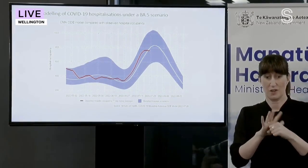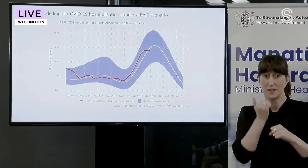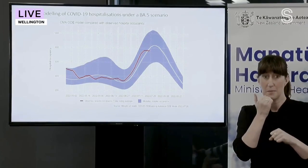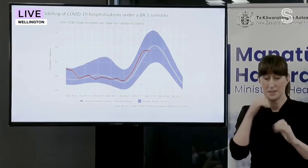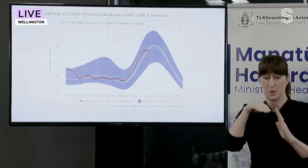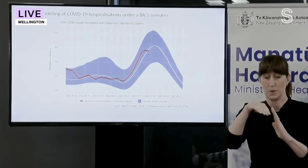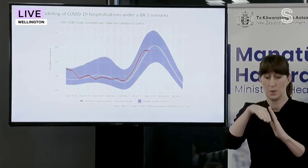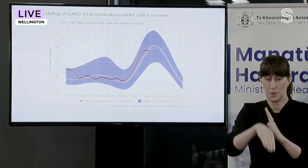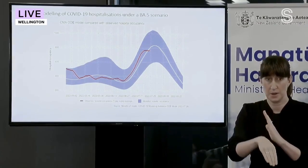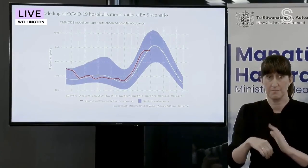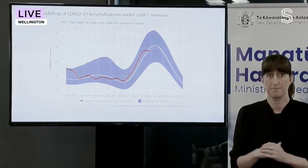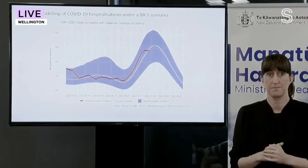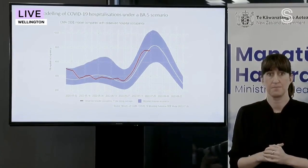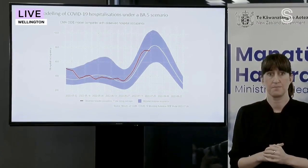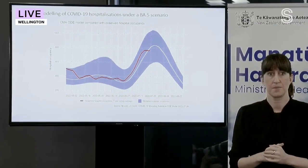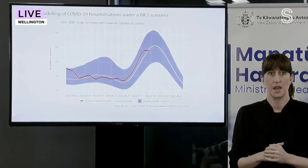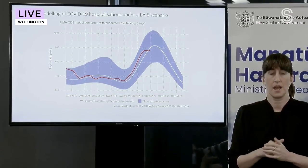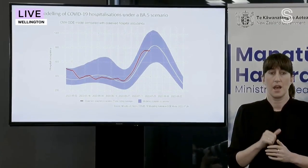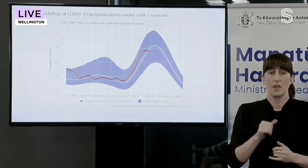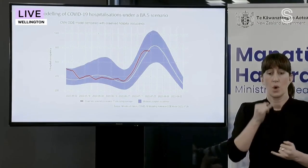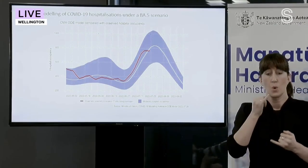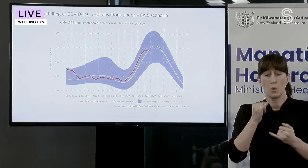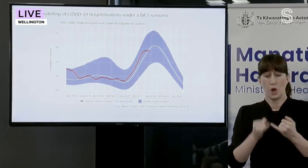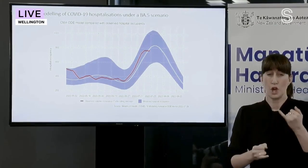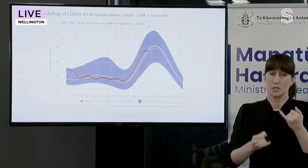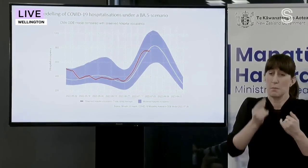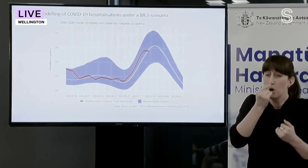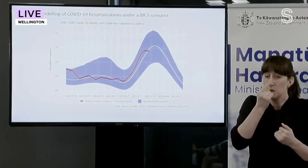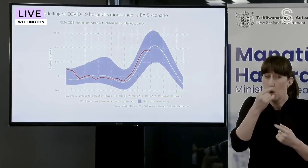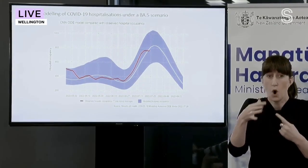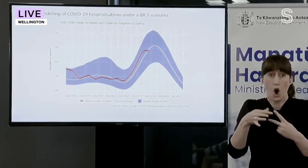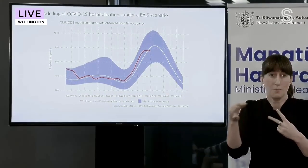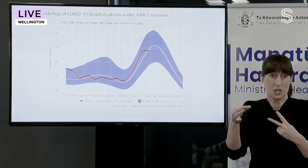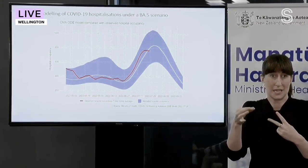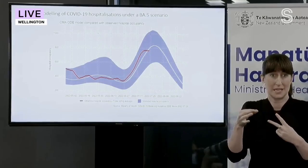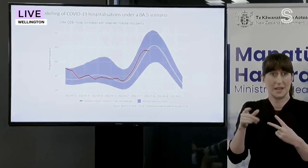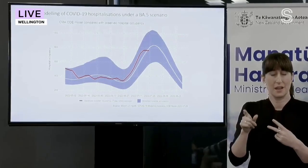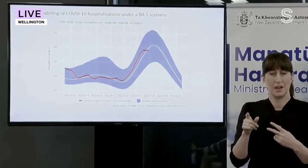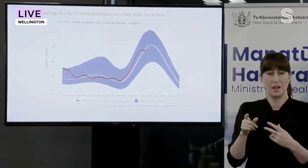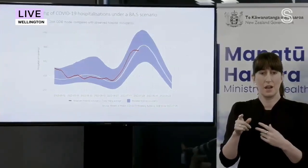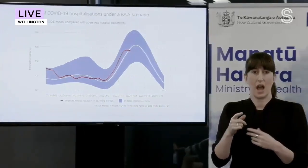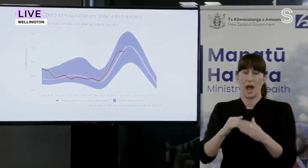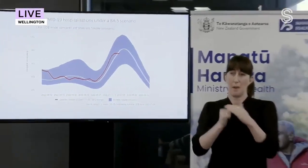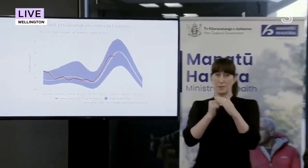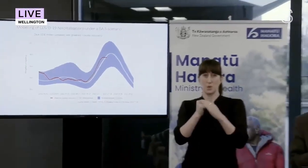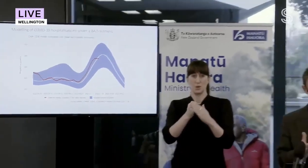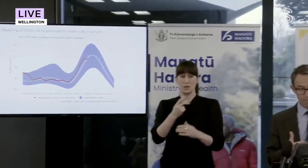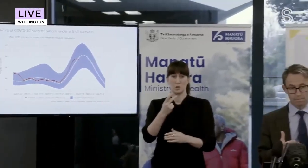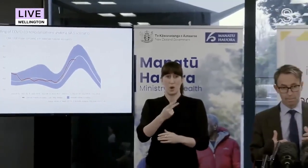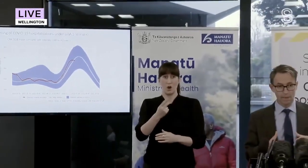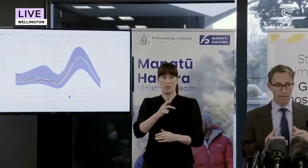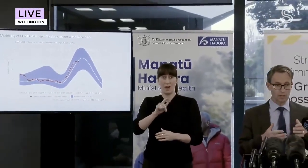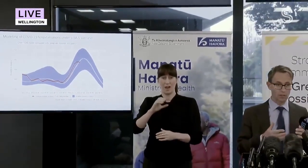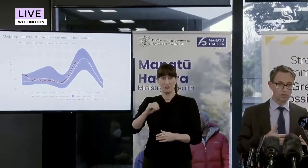What is apparent is that the worst-case scenario that our modelers had suggested a couple of weeks ago, with up to 1,200 beds occupied,